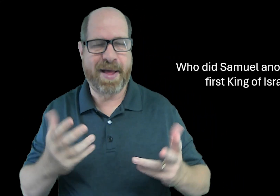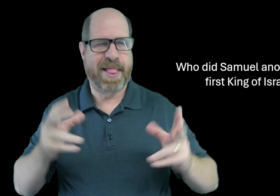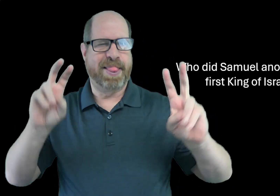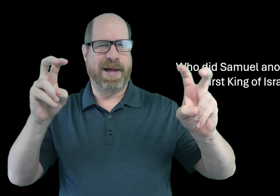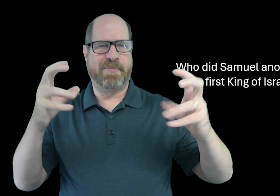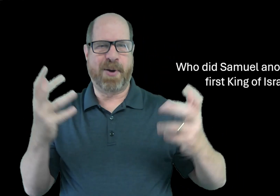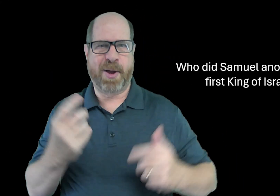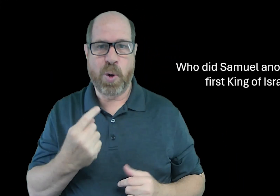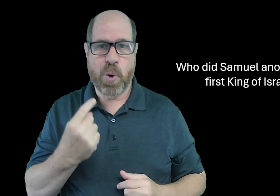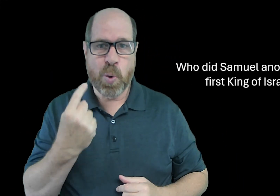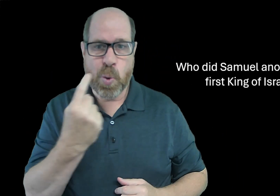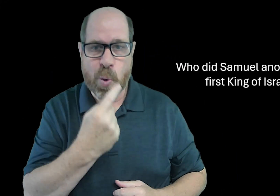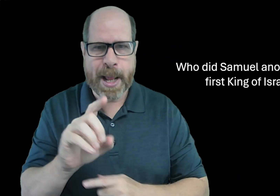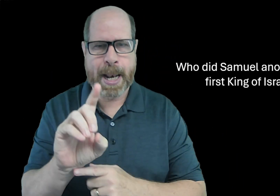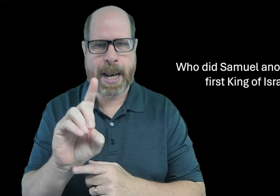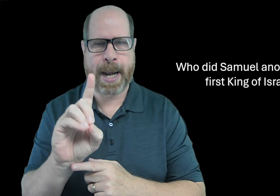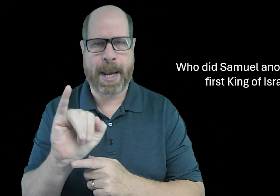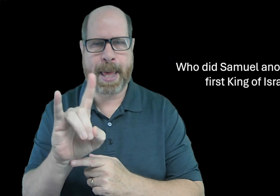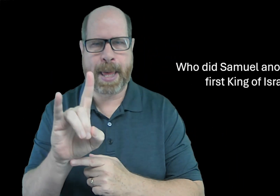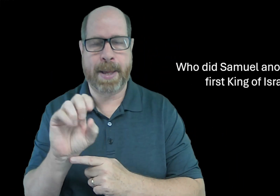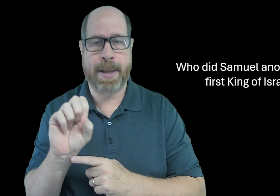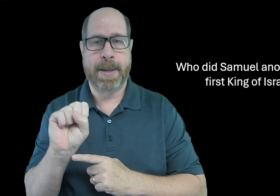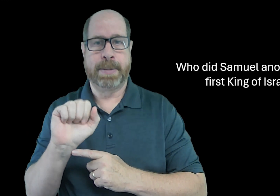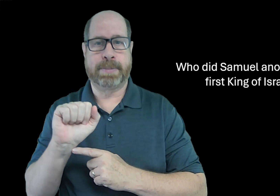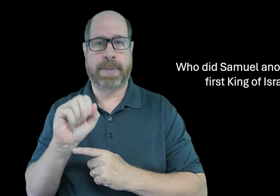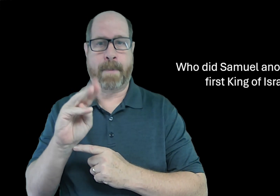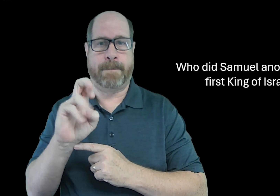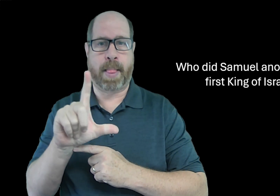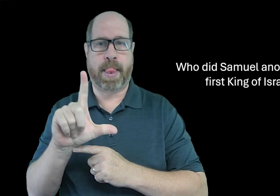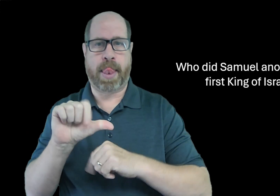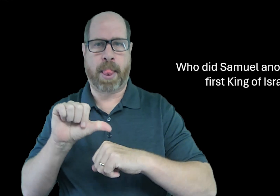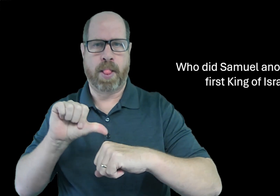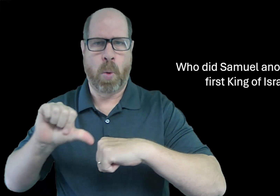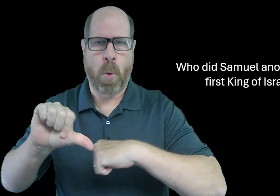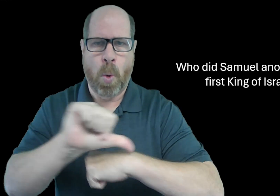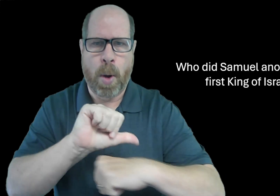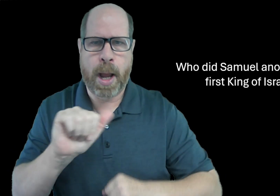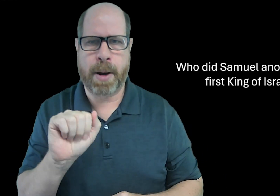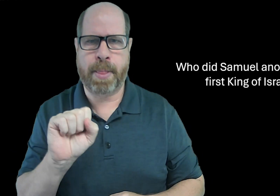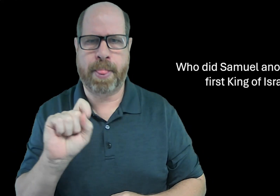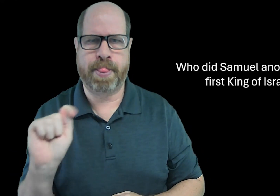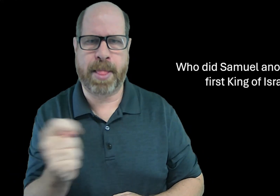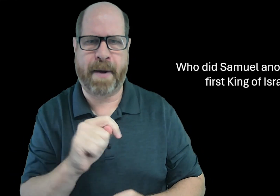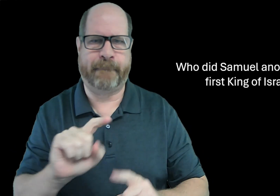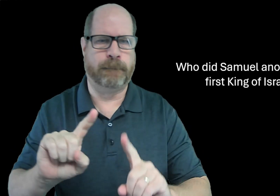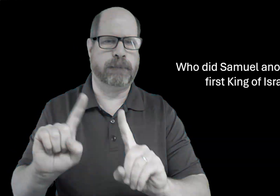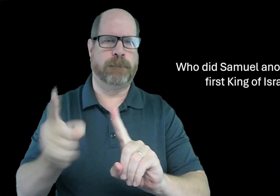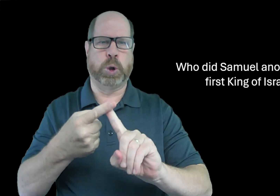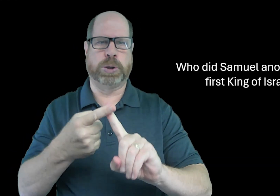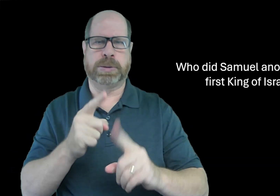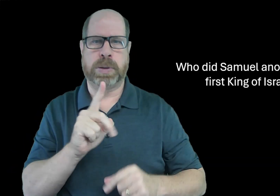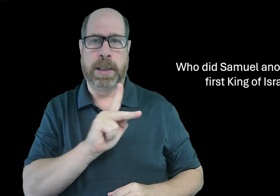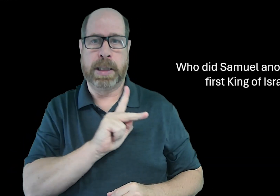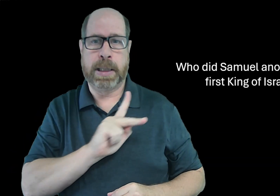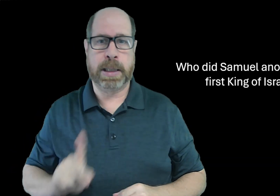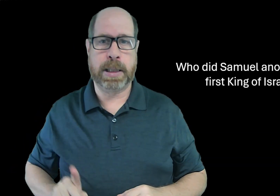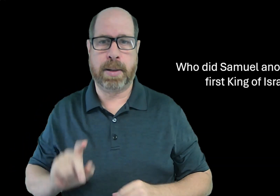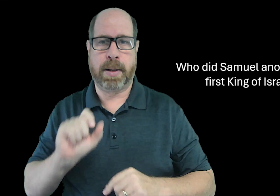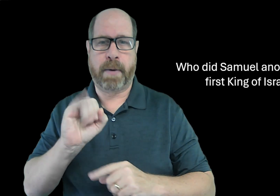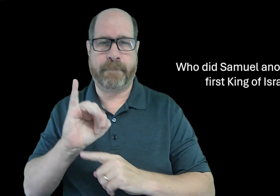So our last question was, who did Samuel anoint as the first king of Israel?